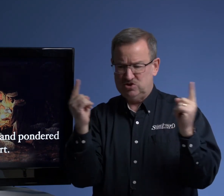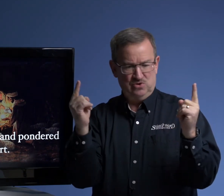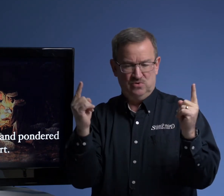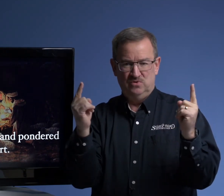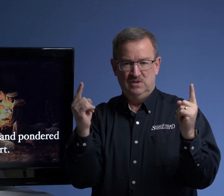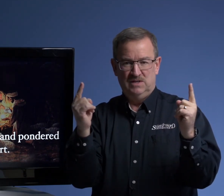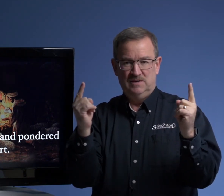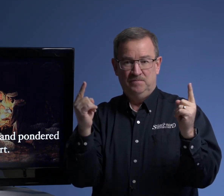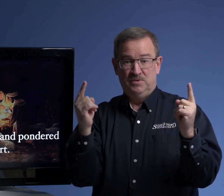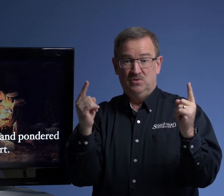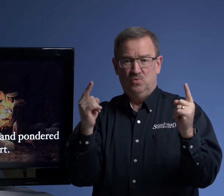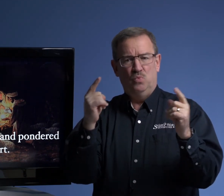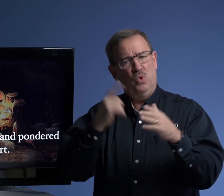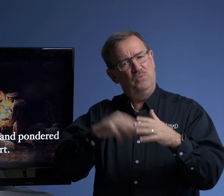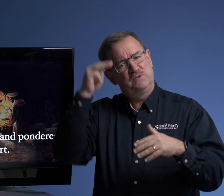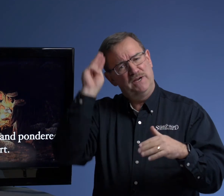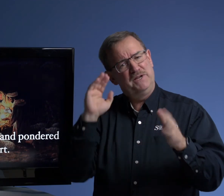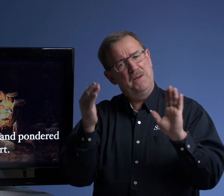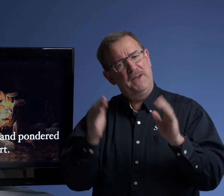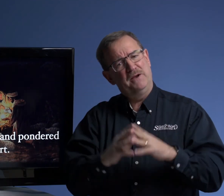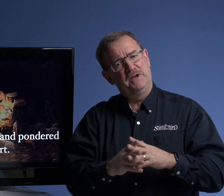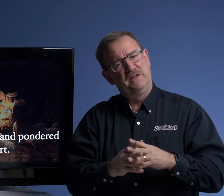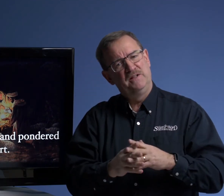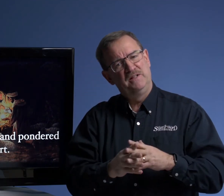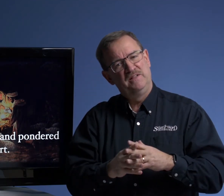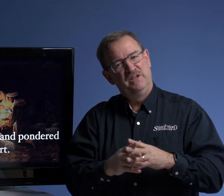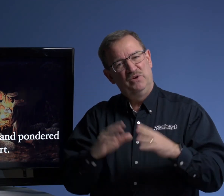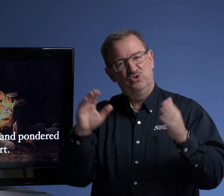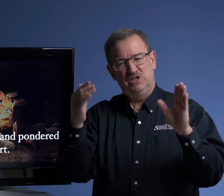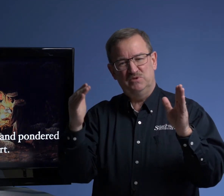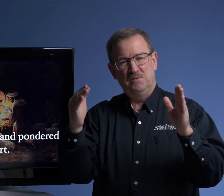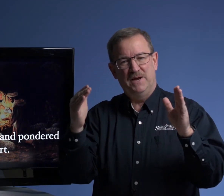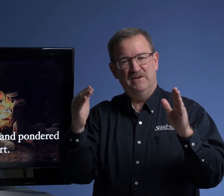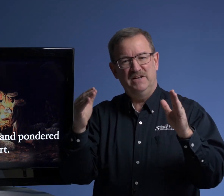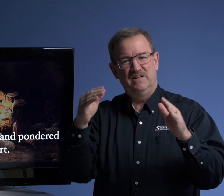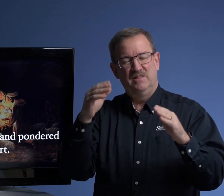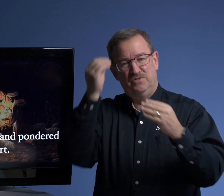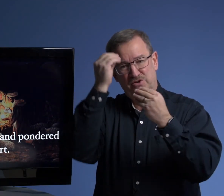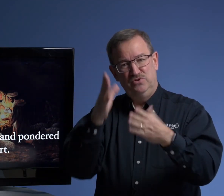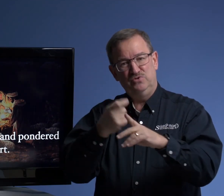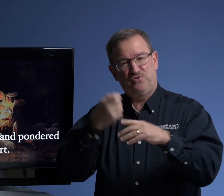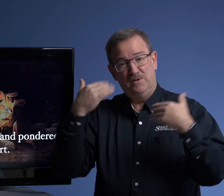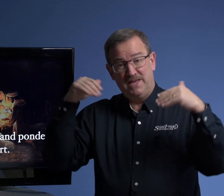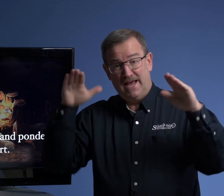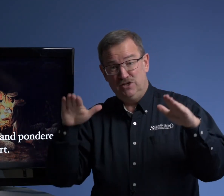two. What was Mary comparing? Well, she was comparing the news from the angel.